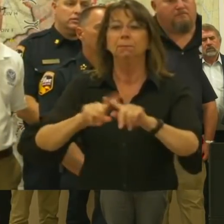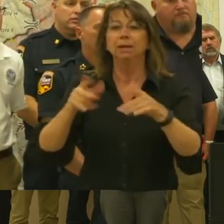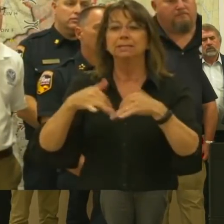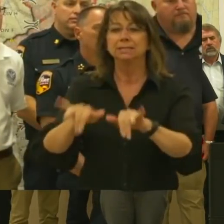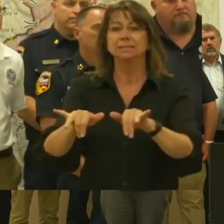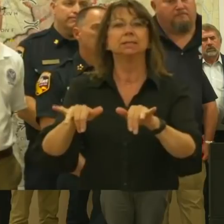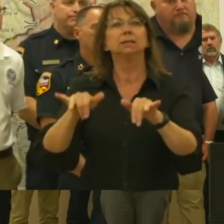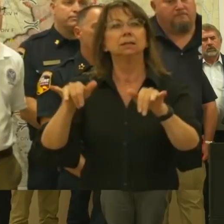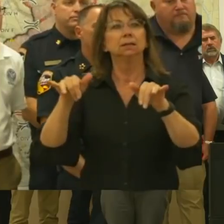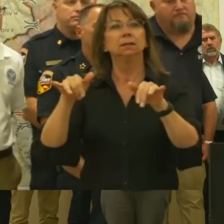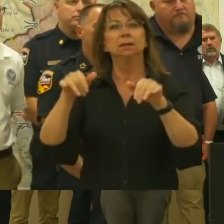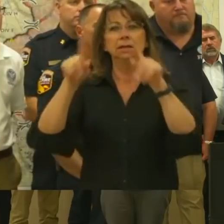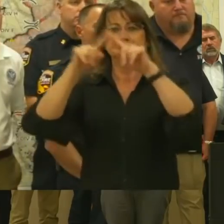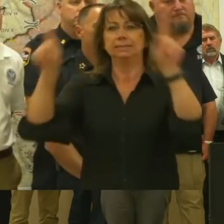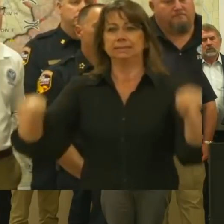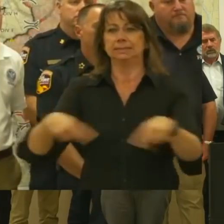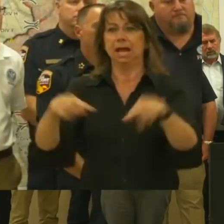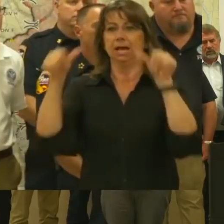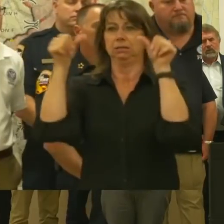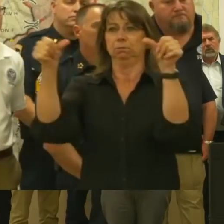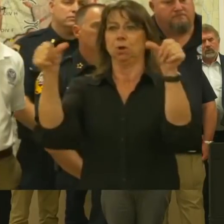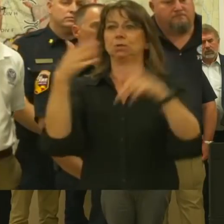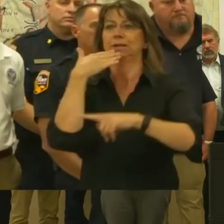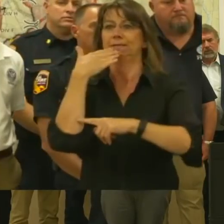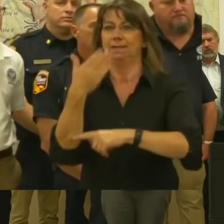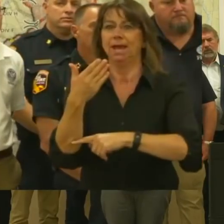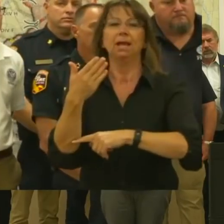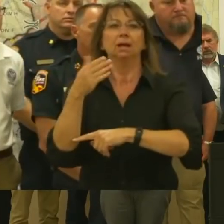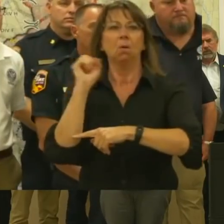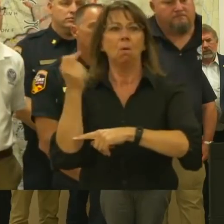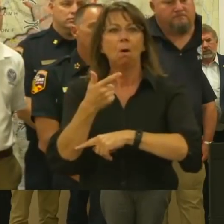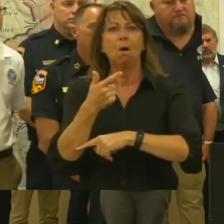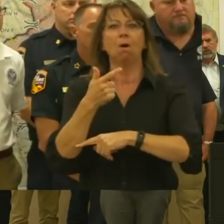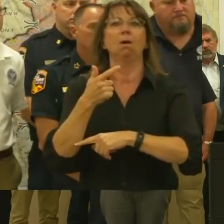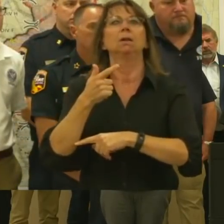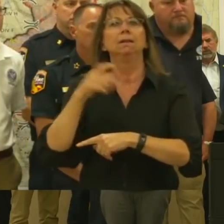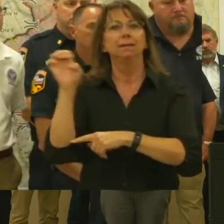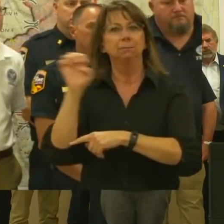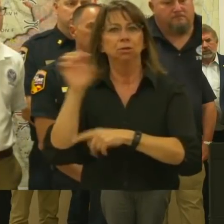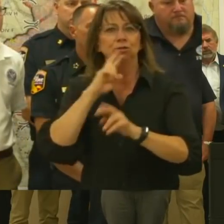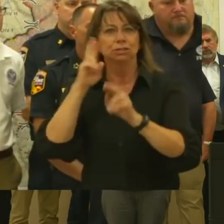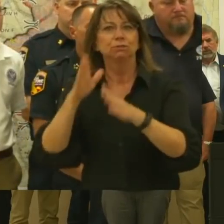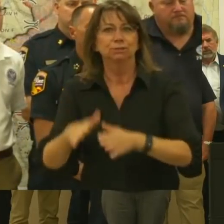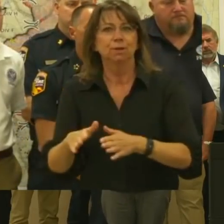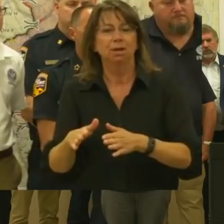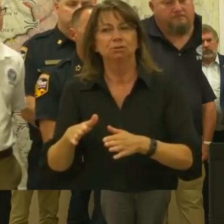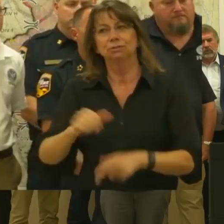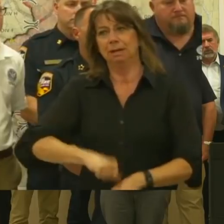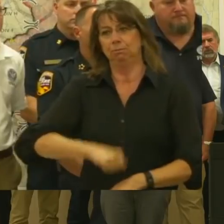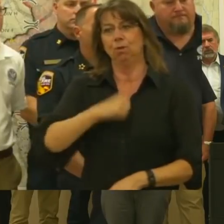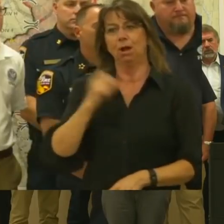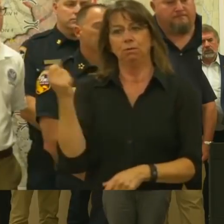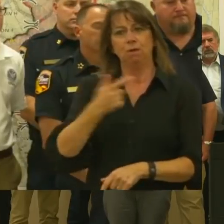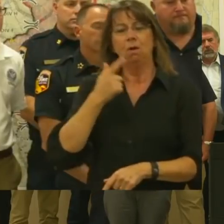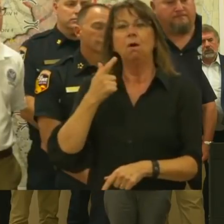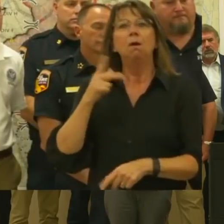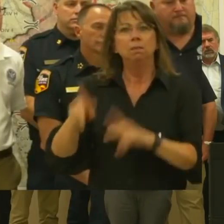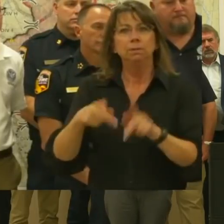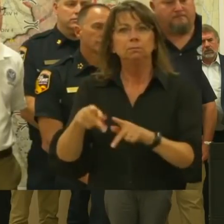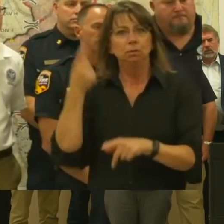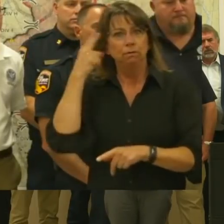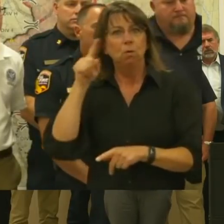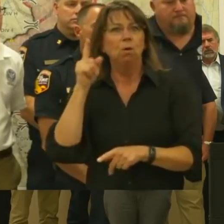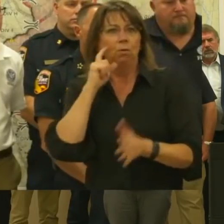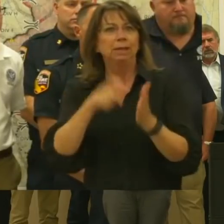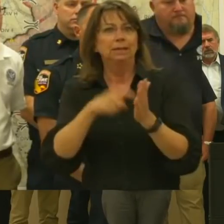community clearly could not be more proud and more thankful of all the efforts at firefighting response and recovery. So I